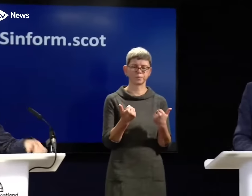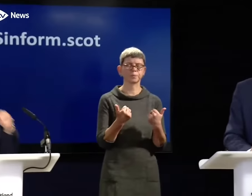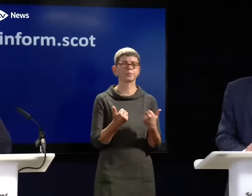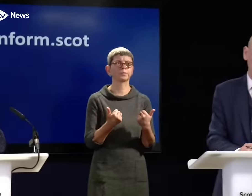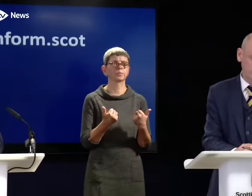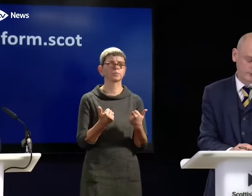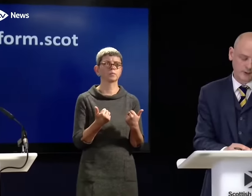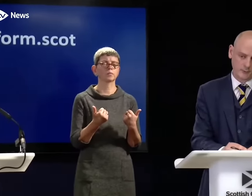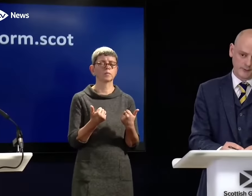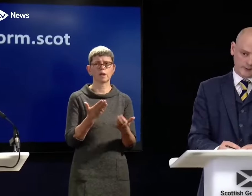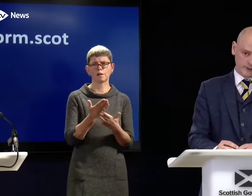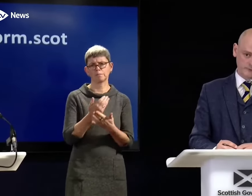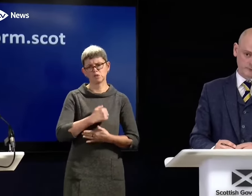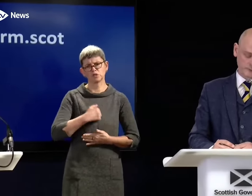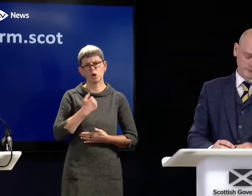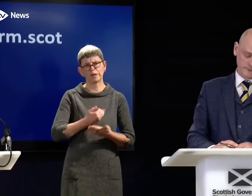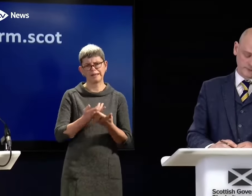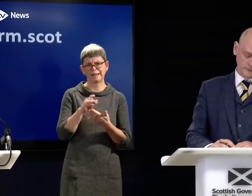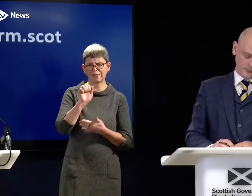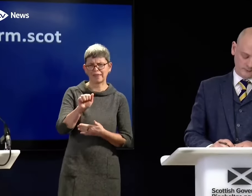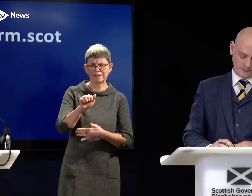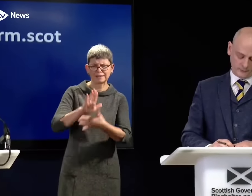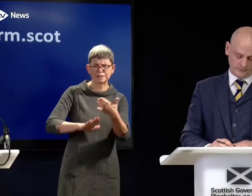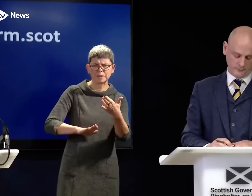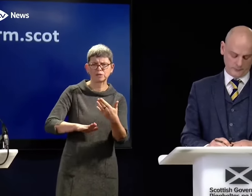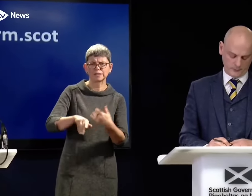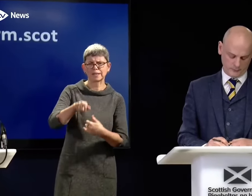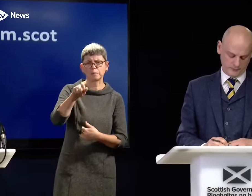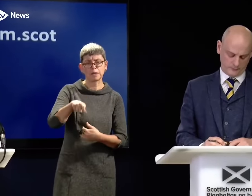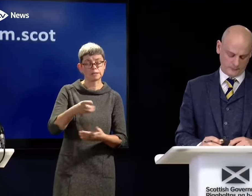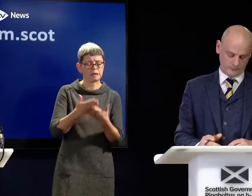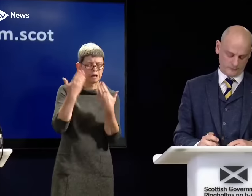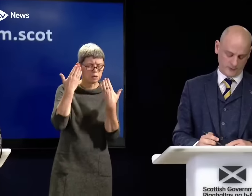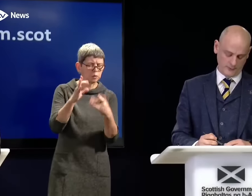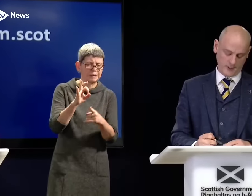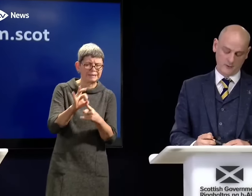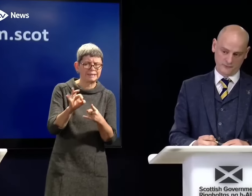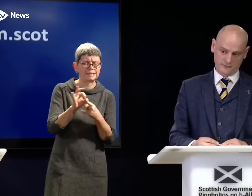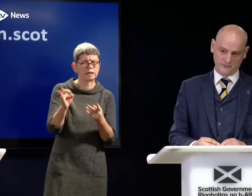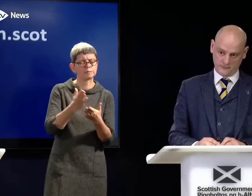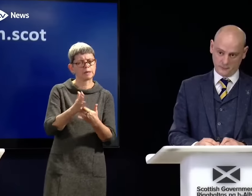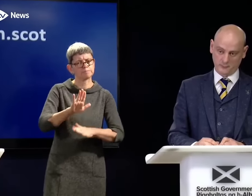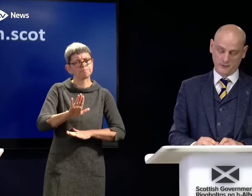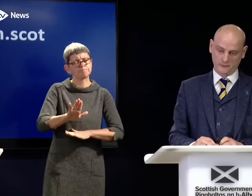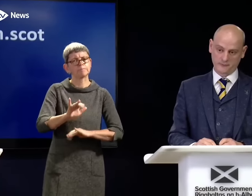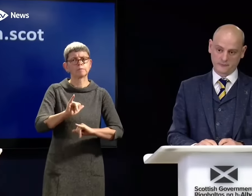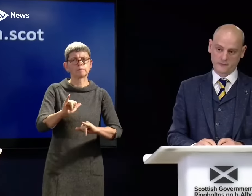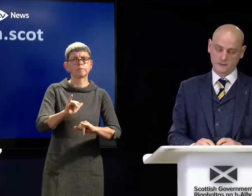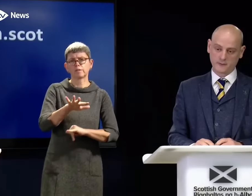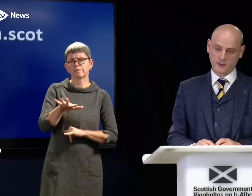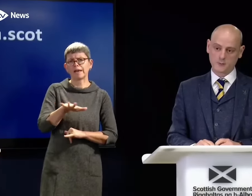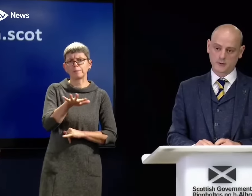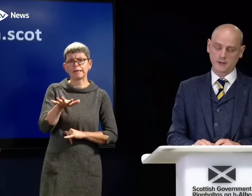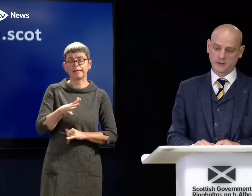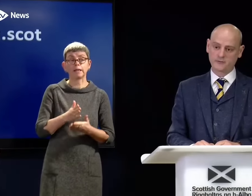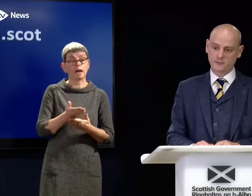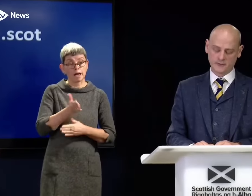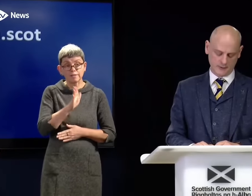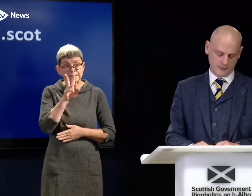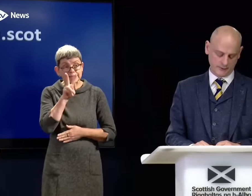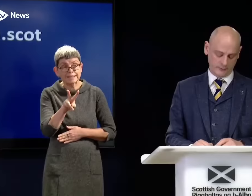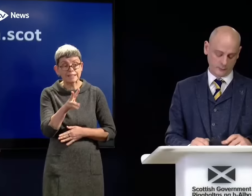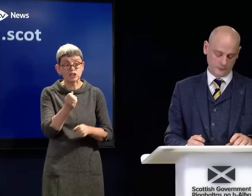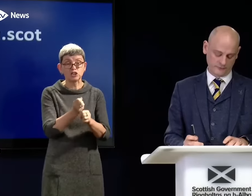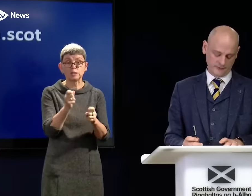and I'm sorry to hear about that case. I don't know the details, but obviously my sympathy is with the family. I have visited GP practices and seen that they are working